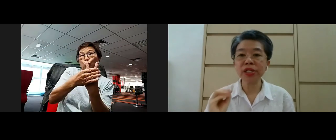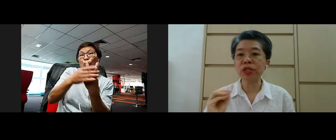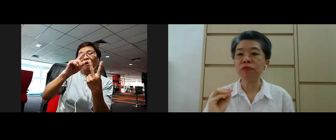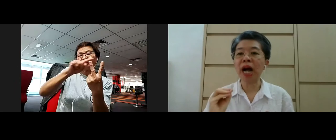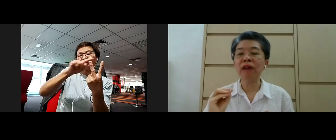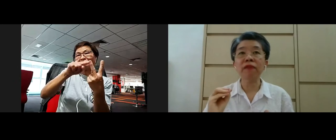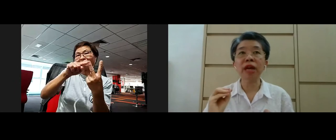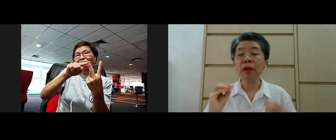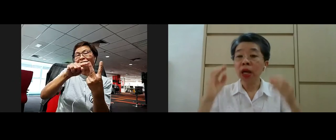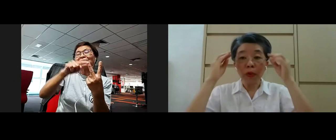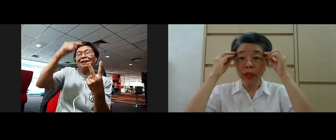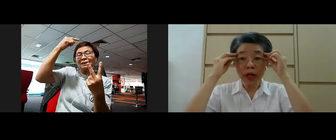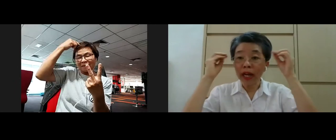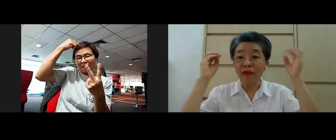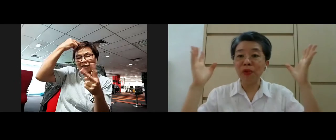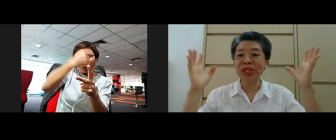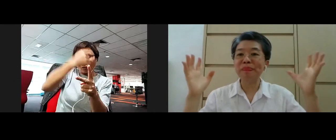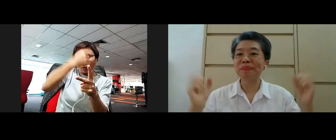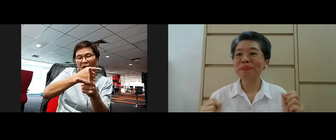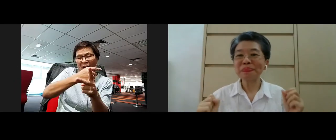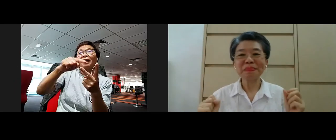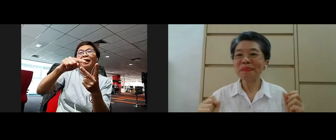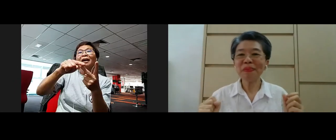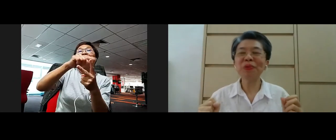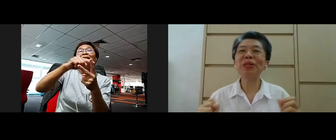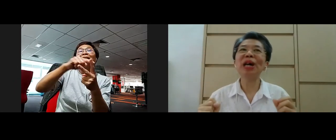don't practice these two paths we will not have wisdom